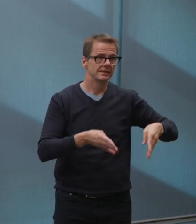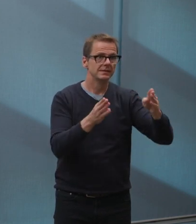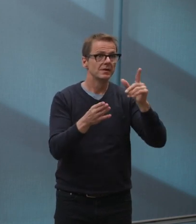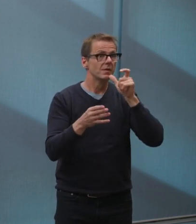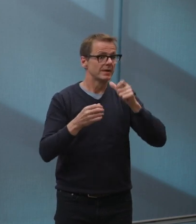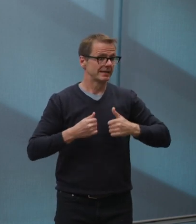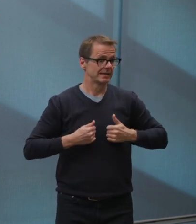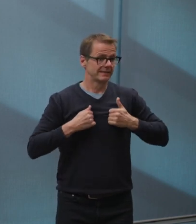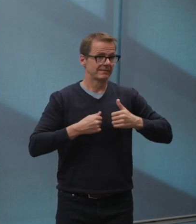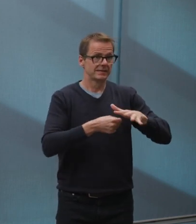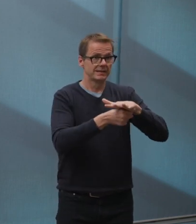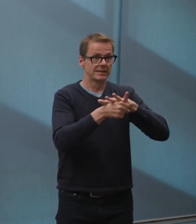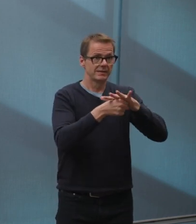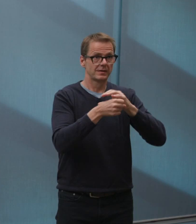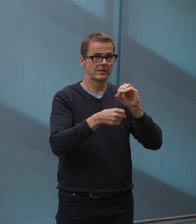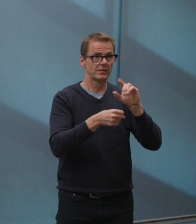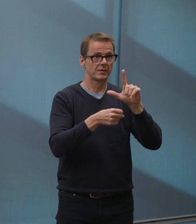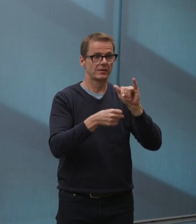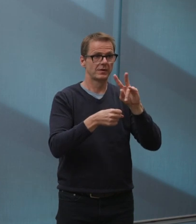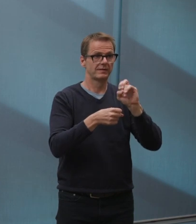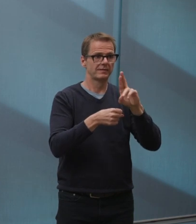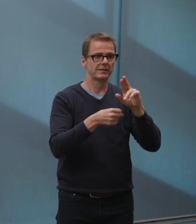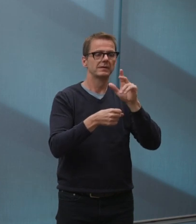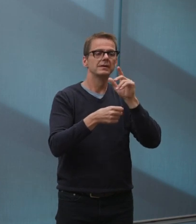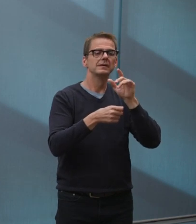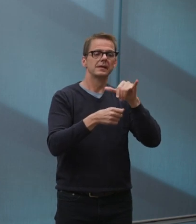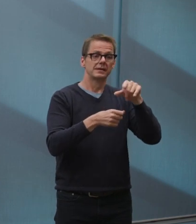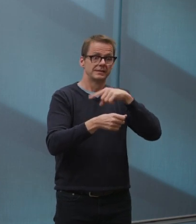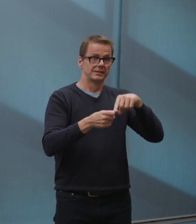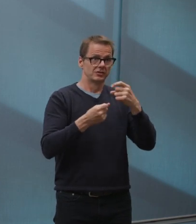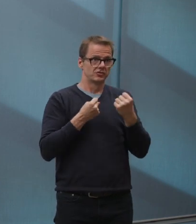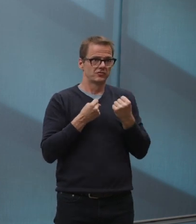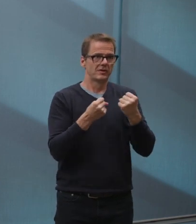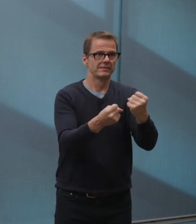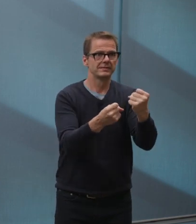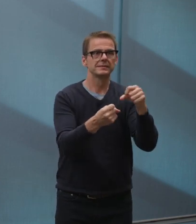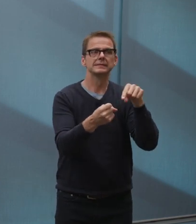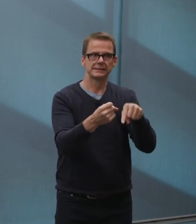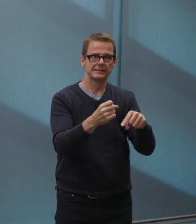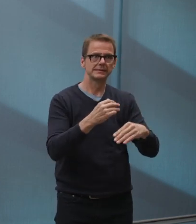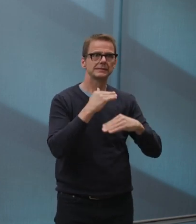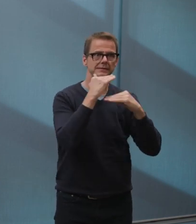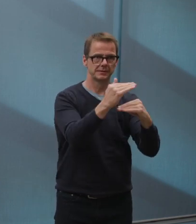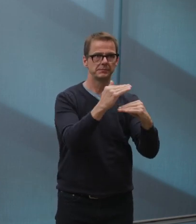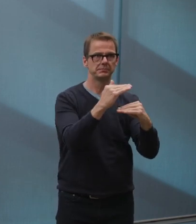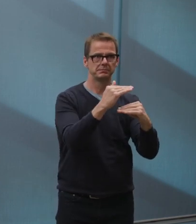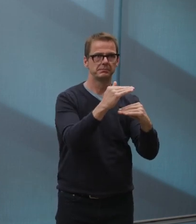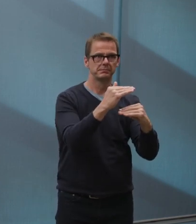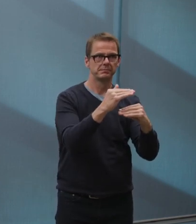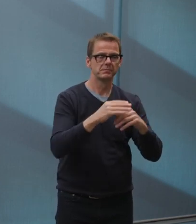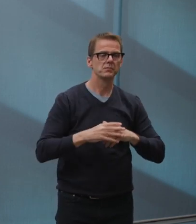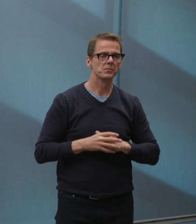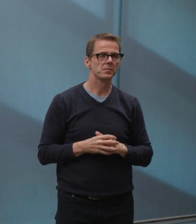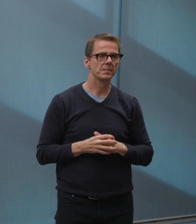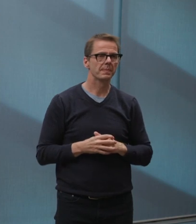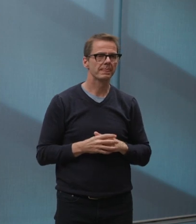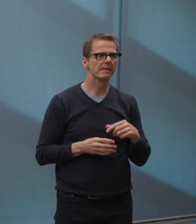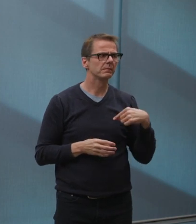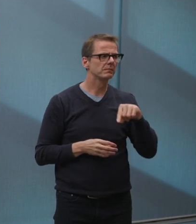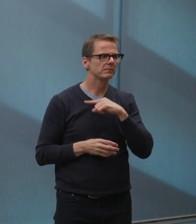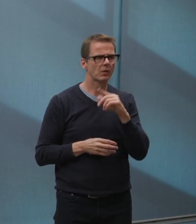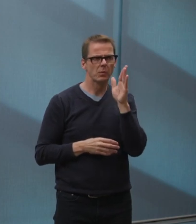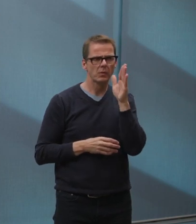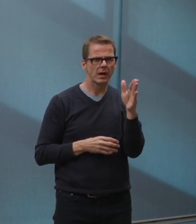exact locations, you can find that on our website at edmonton.ca slash COVID-19. There are a number of city amenities and